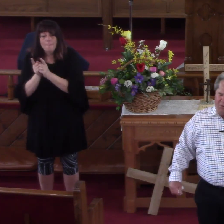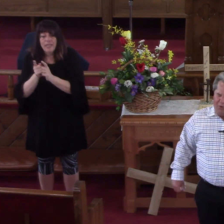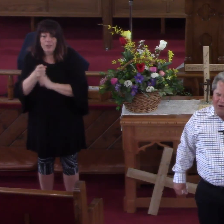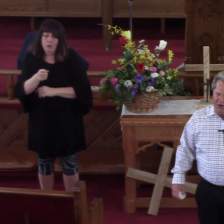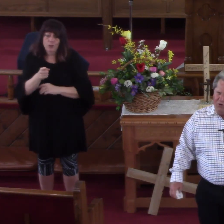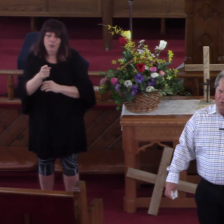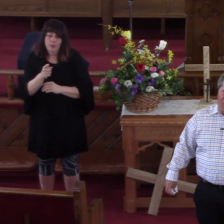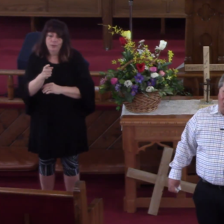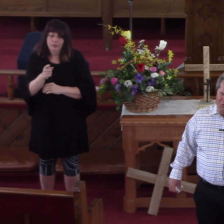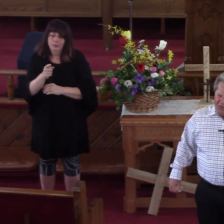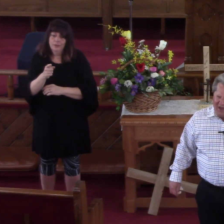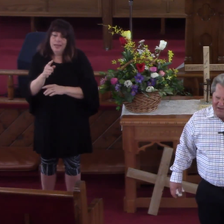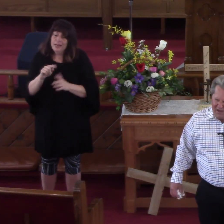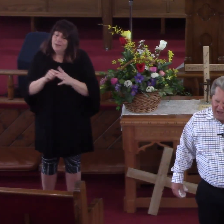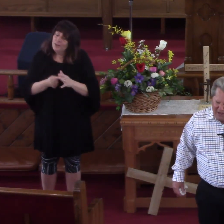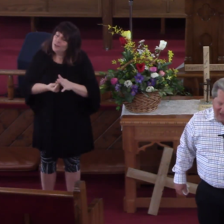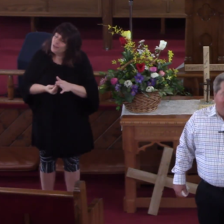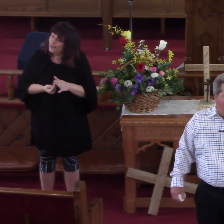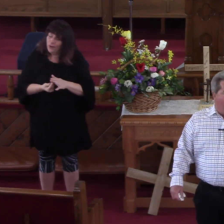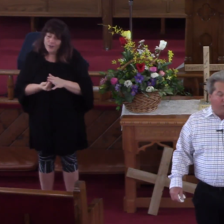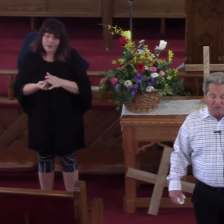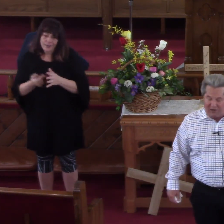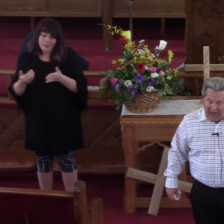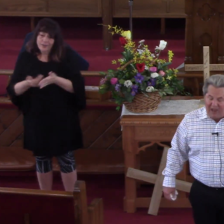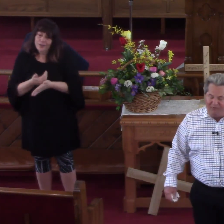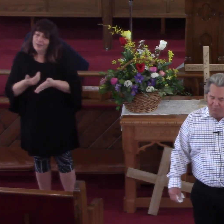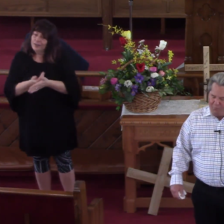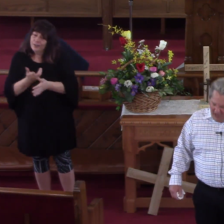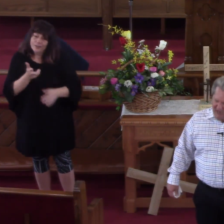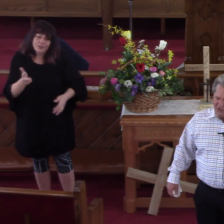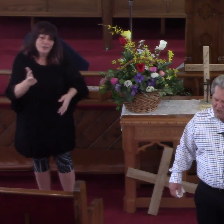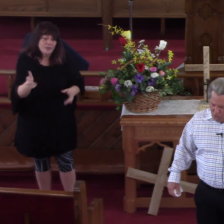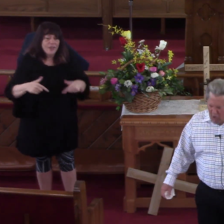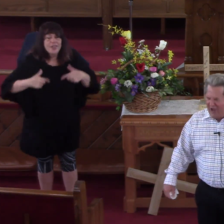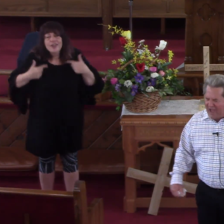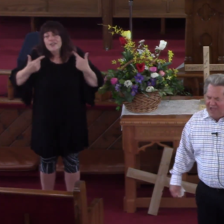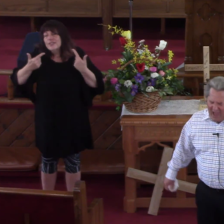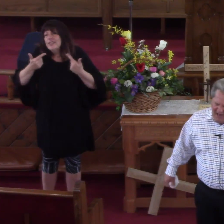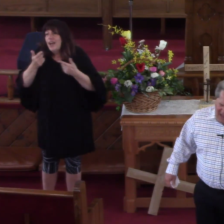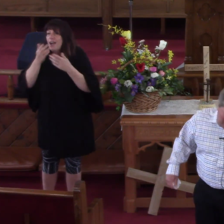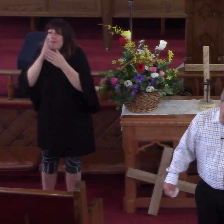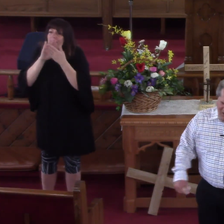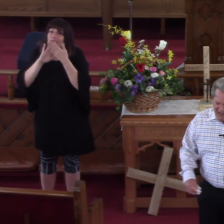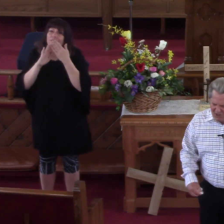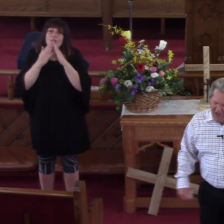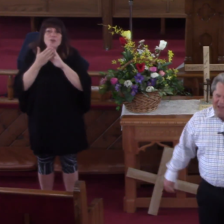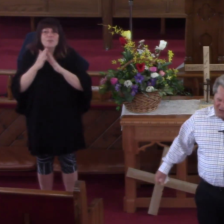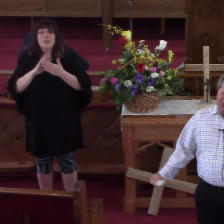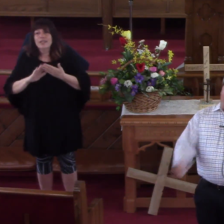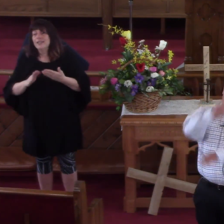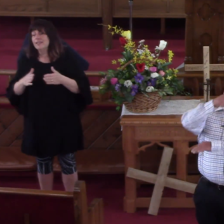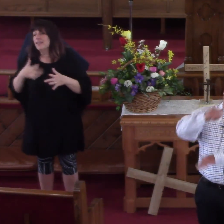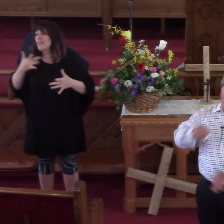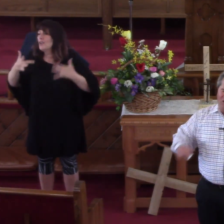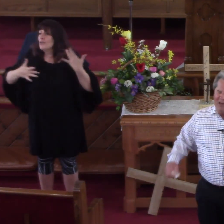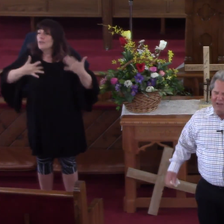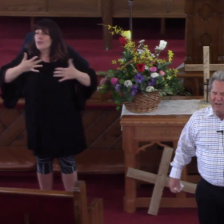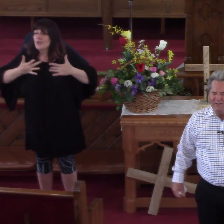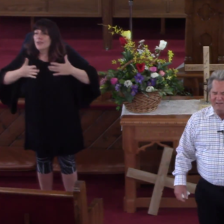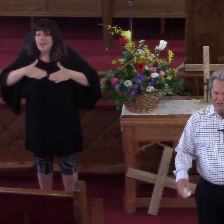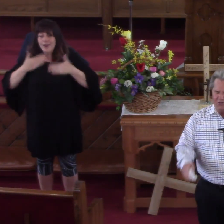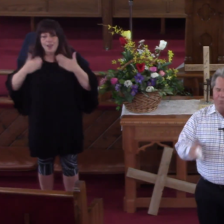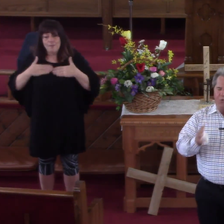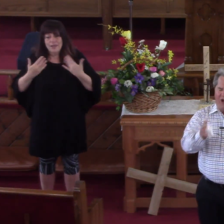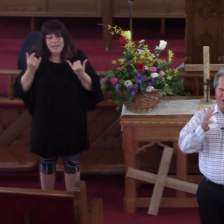I'll start you upon a new road, thank God, where there's life and peace and joy and happiness. Today's your